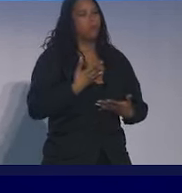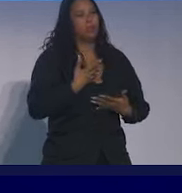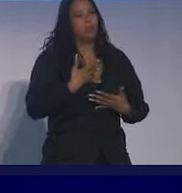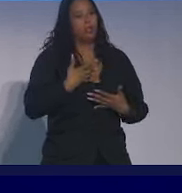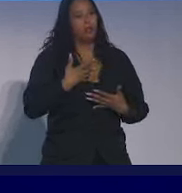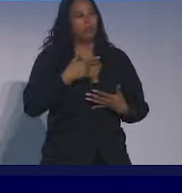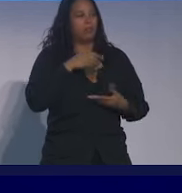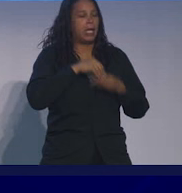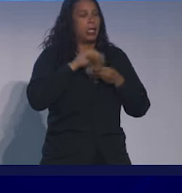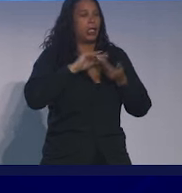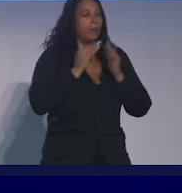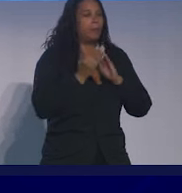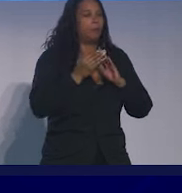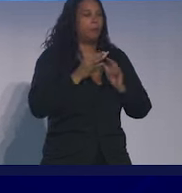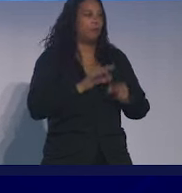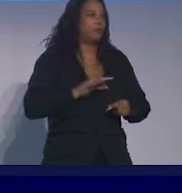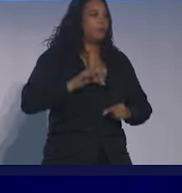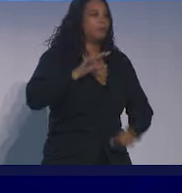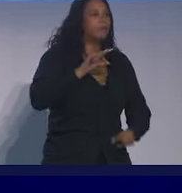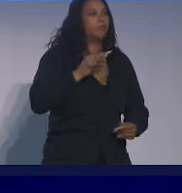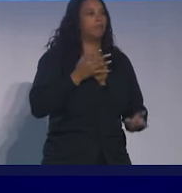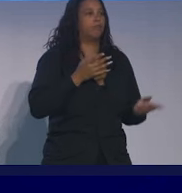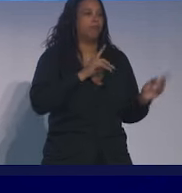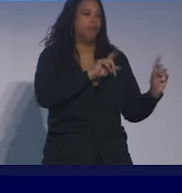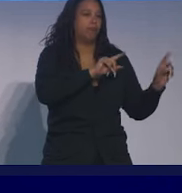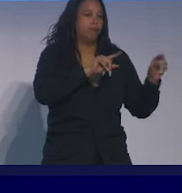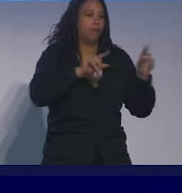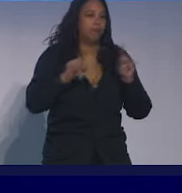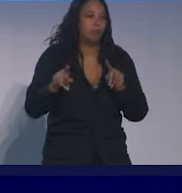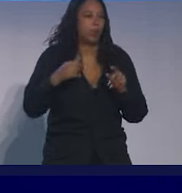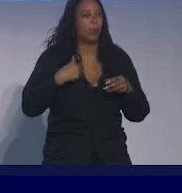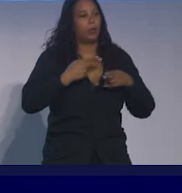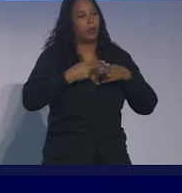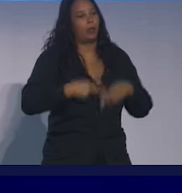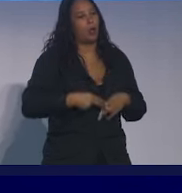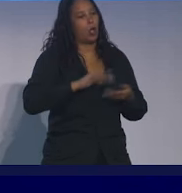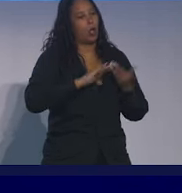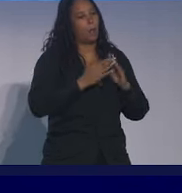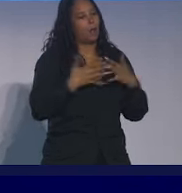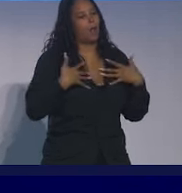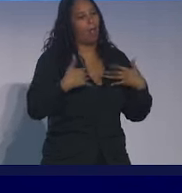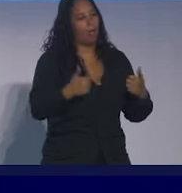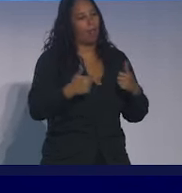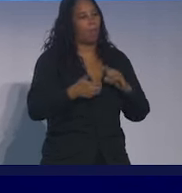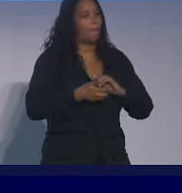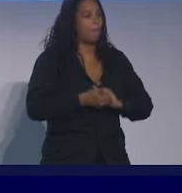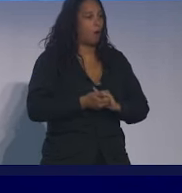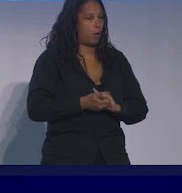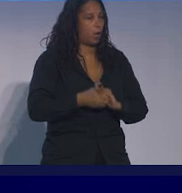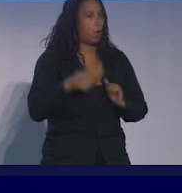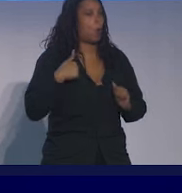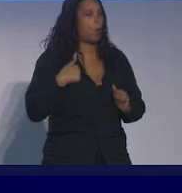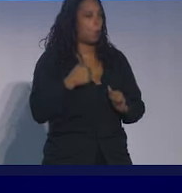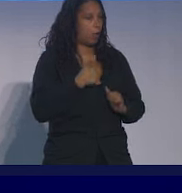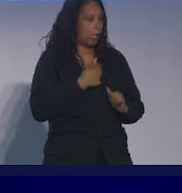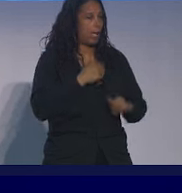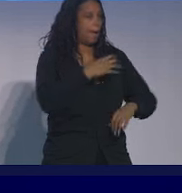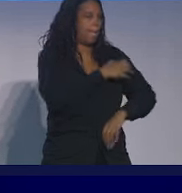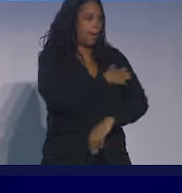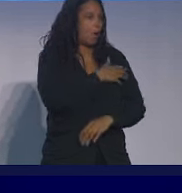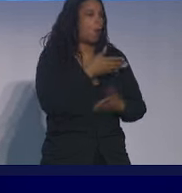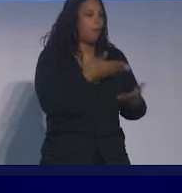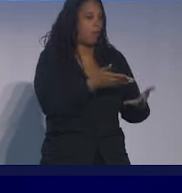and their obligation to working in communities. We call them community health partners. And we equip and empower them to go build that relationship